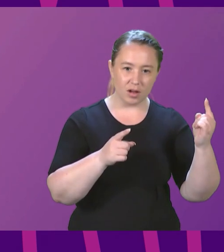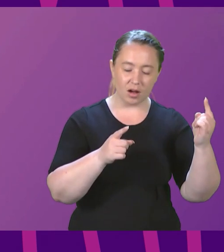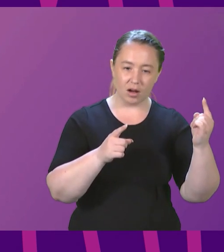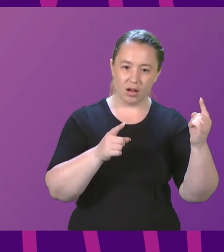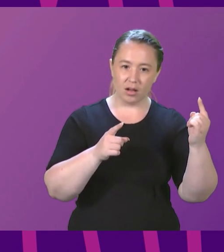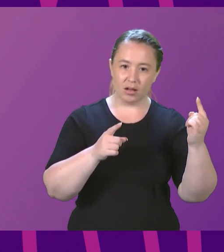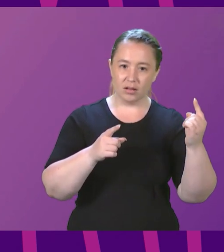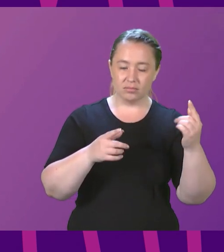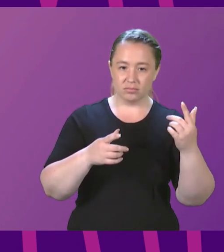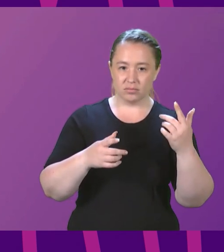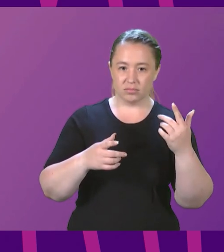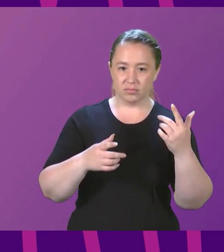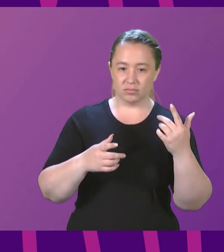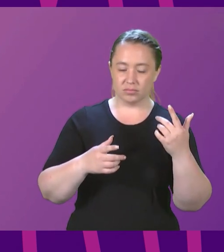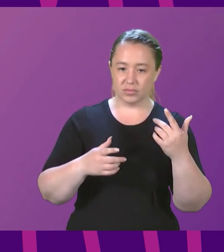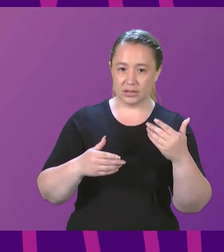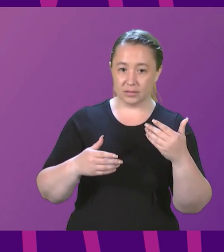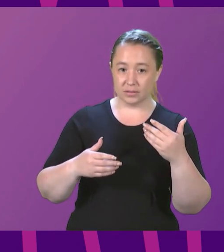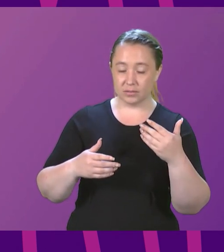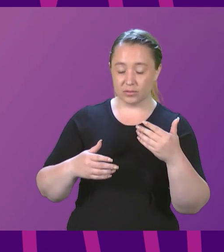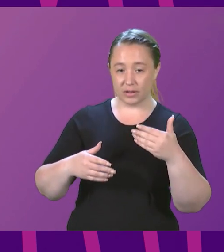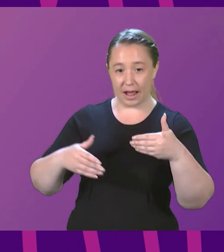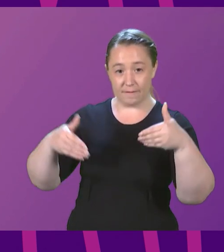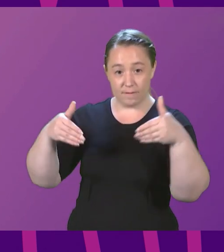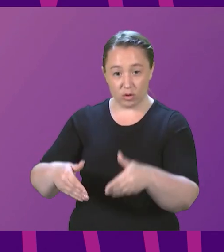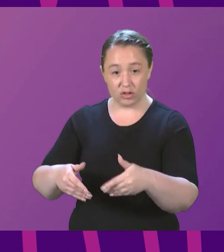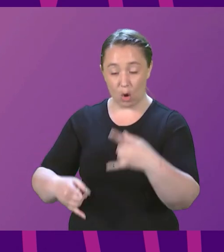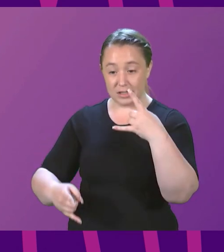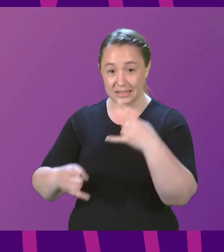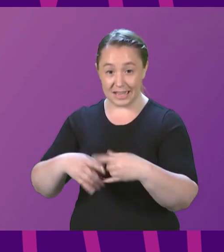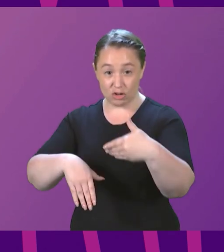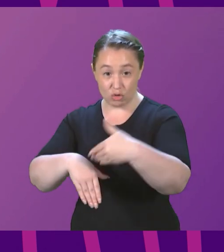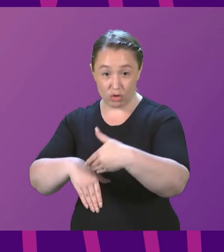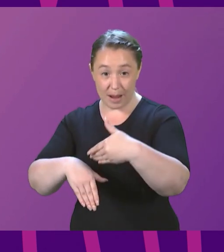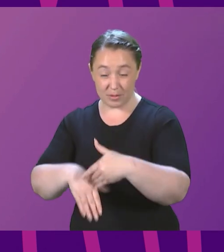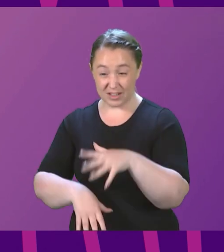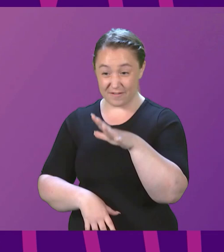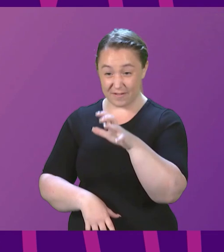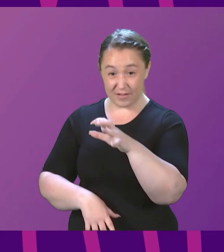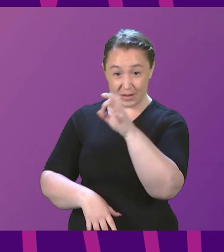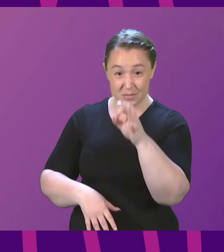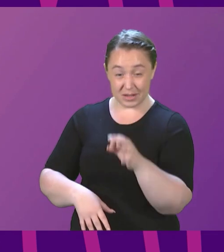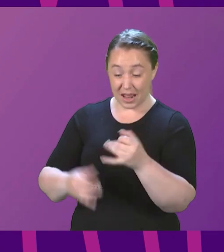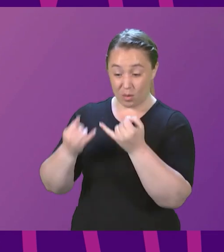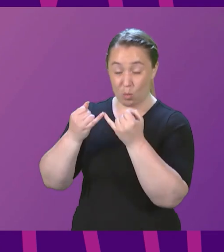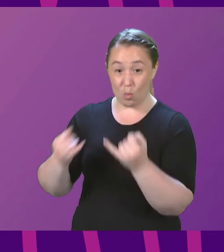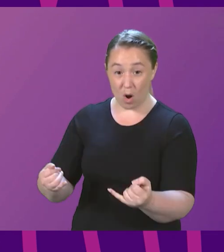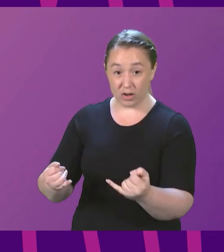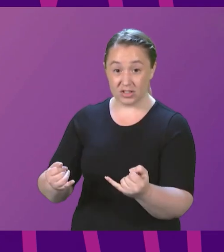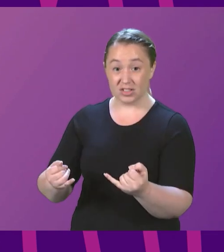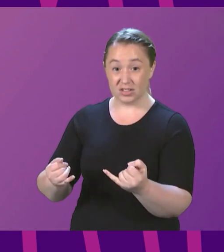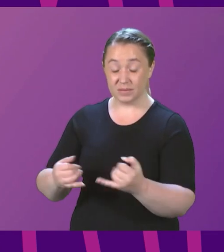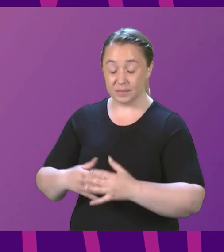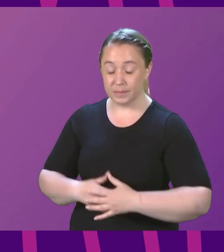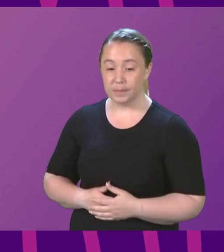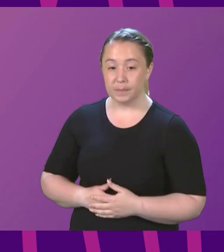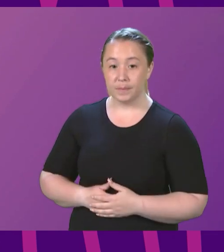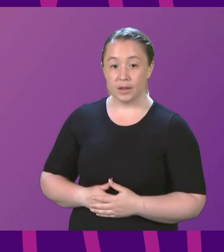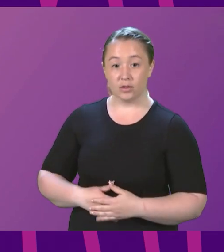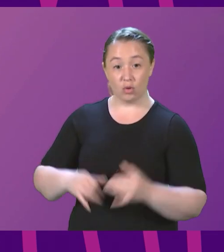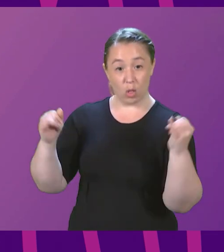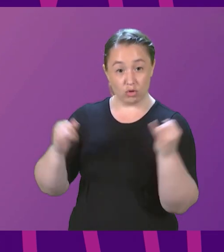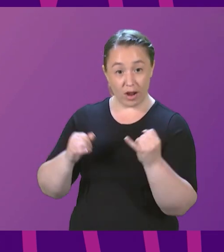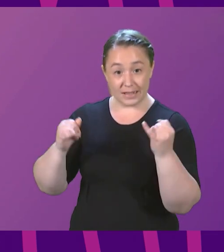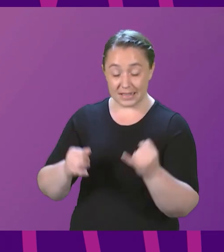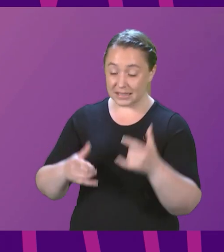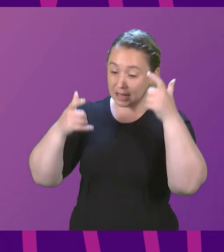sexual crimes have increased by 15 per cent, the highest since 1971, an issue I know she cares deeply about, resolving the crisis in legal